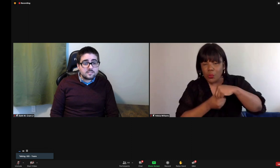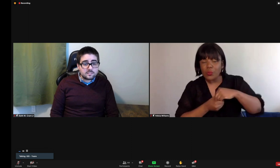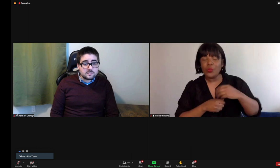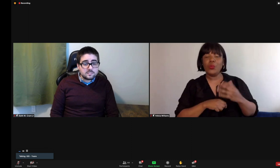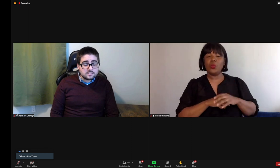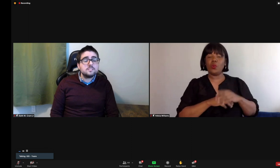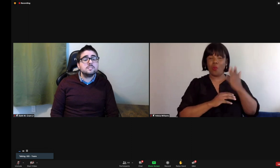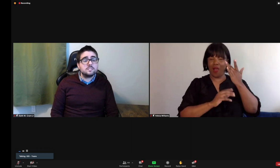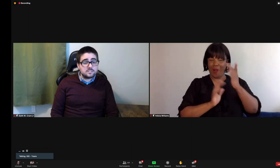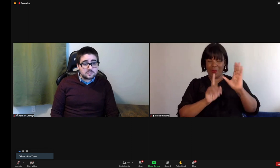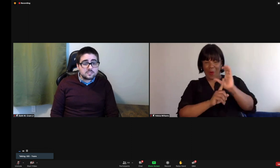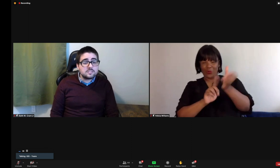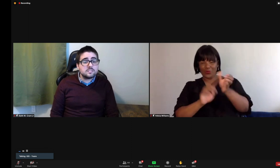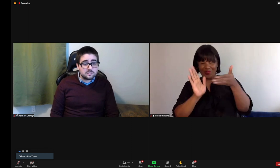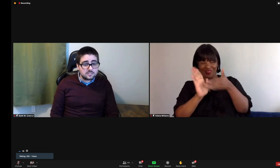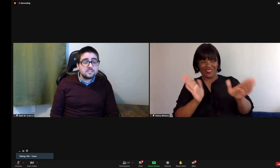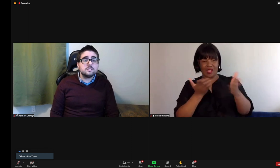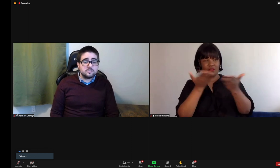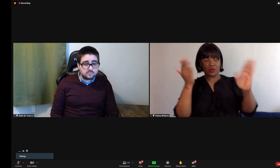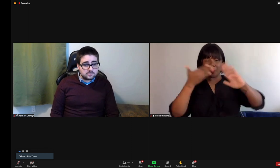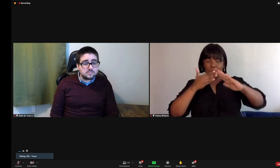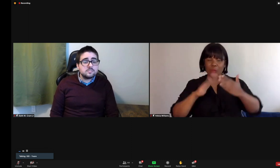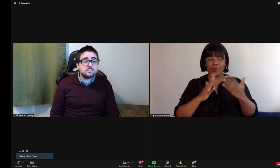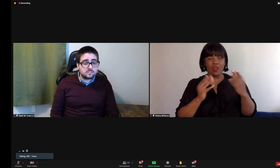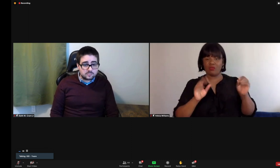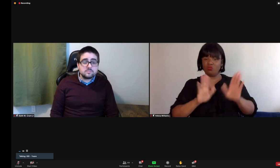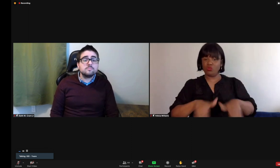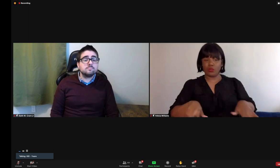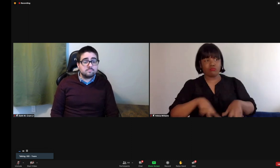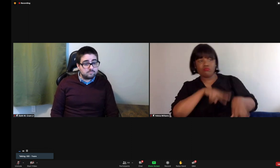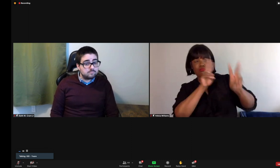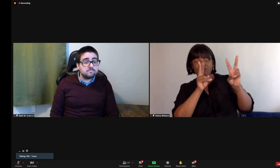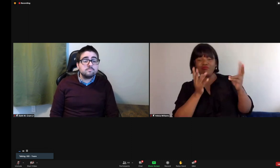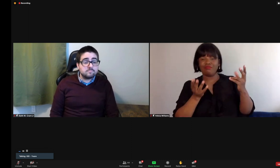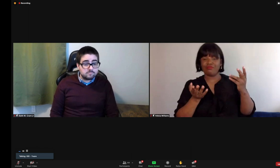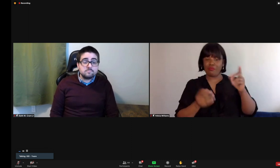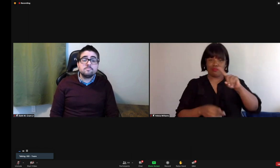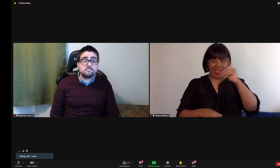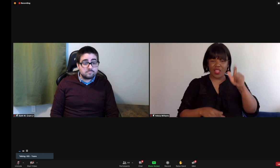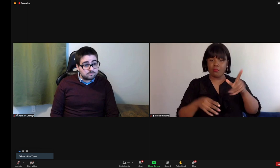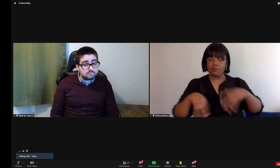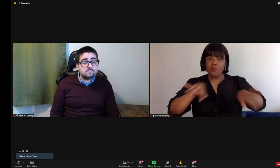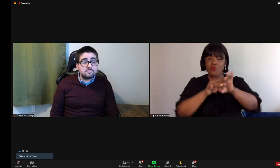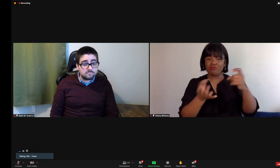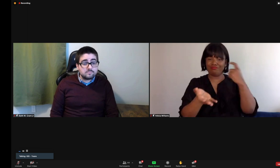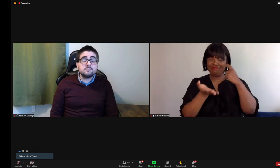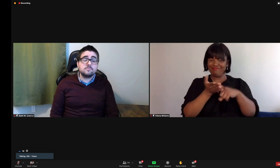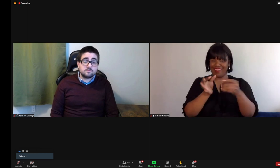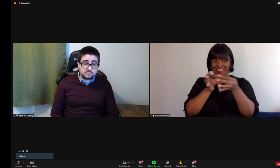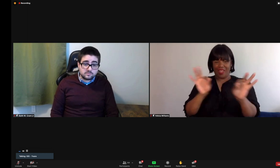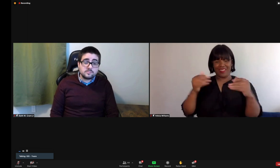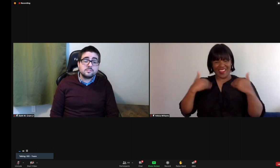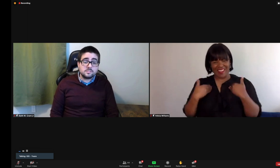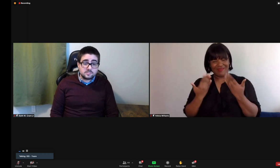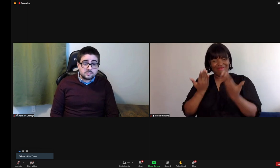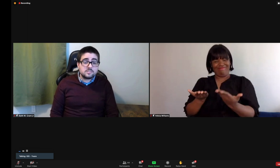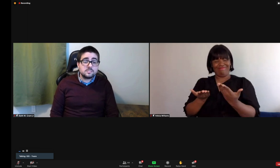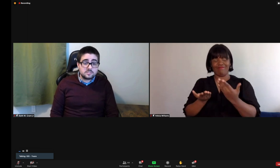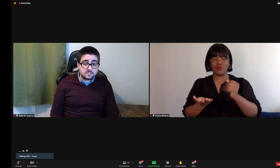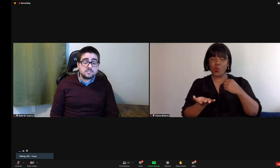represented Black ASL and ensure that there was adequate cultural representation in the product and have